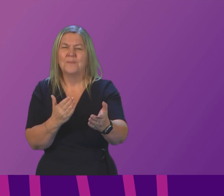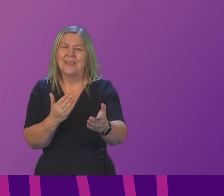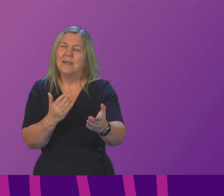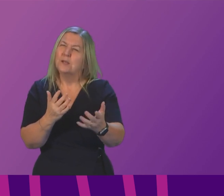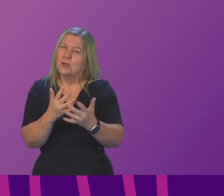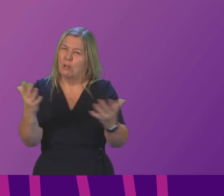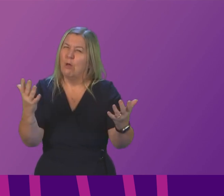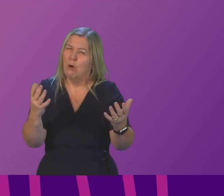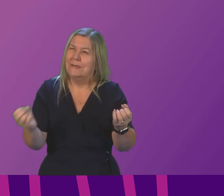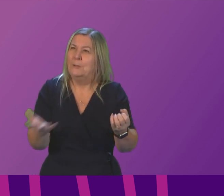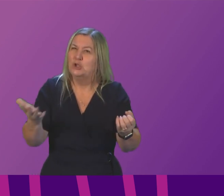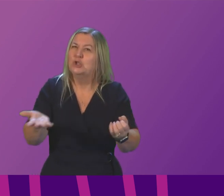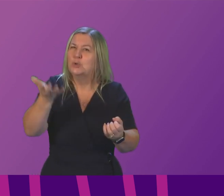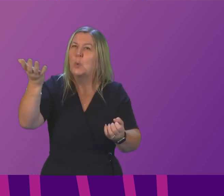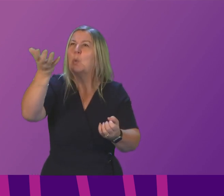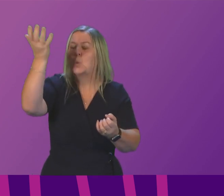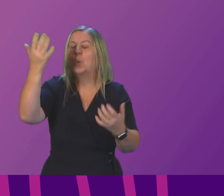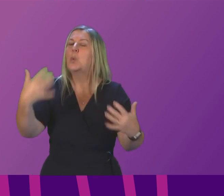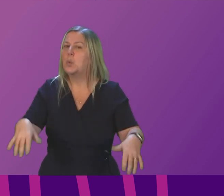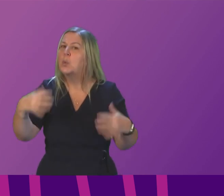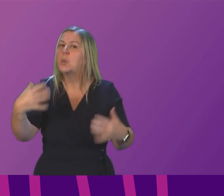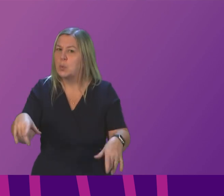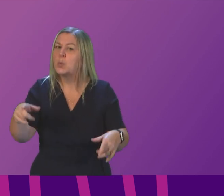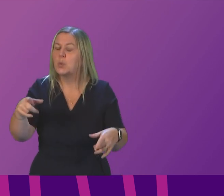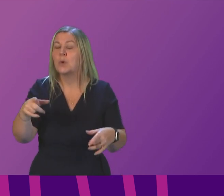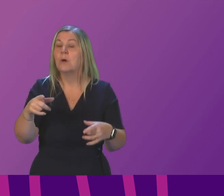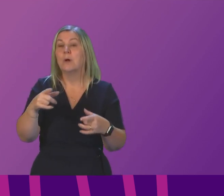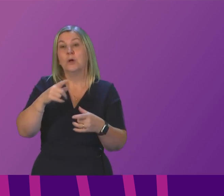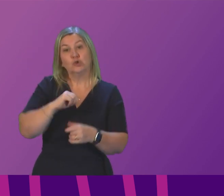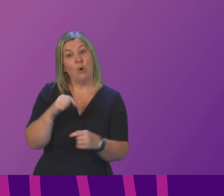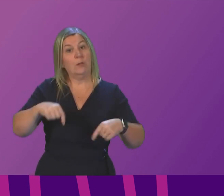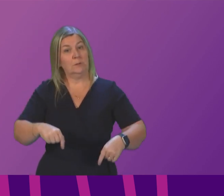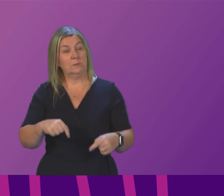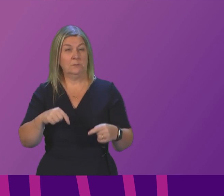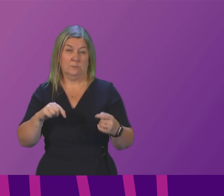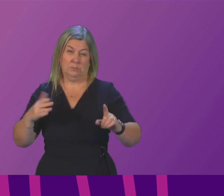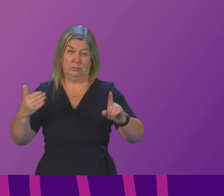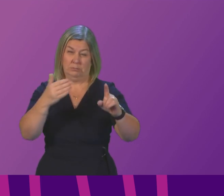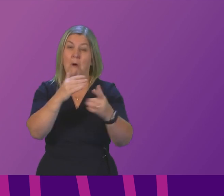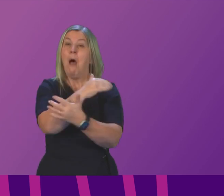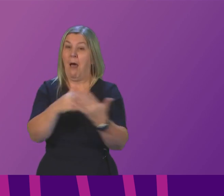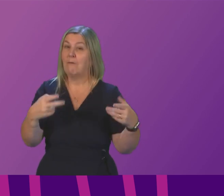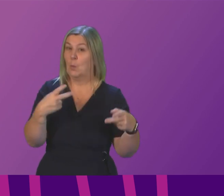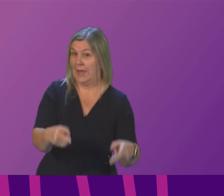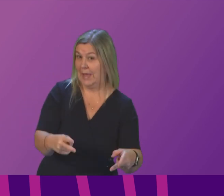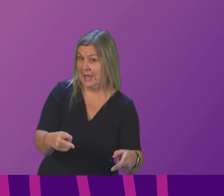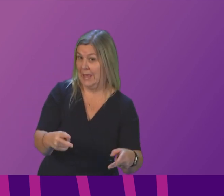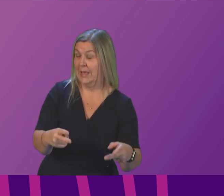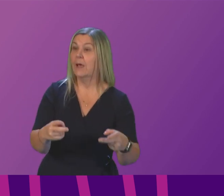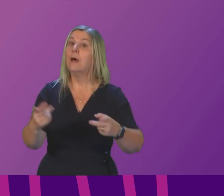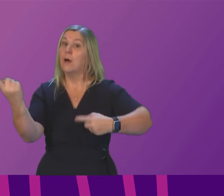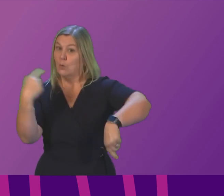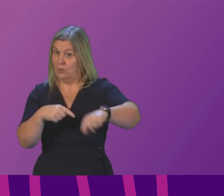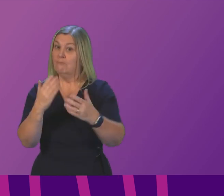gap is immense in Scotland right now we are over halfway to net zero and we have decarbonised faster than any